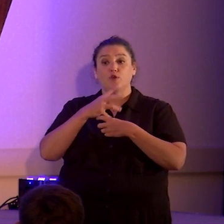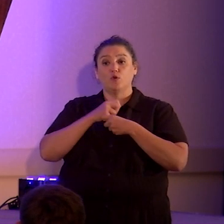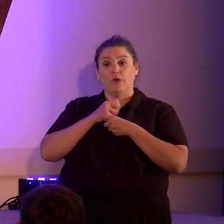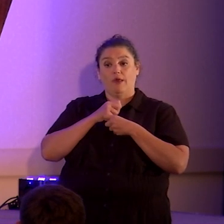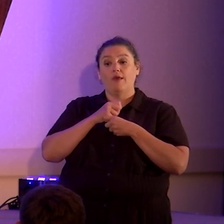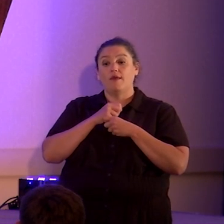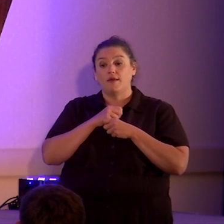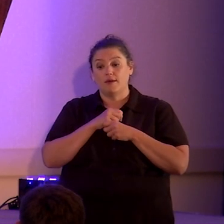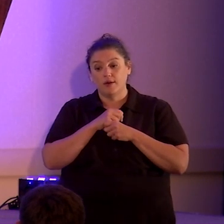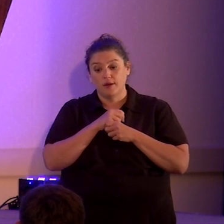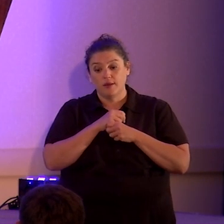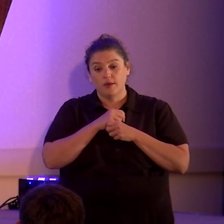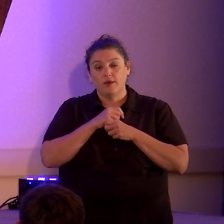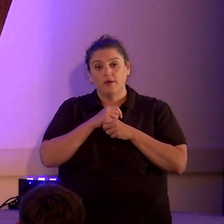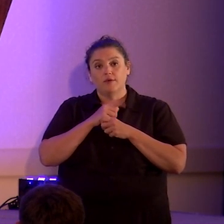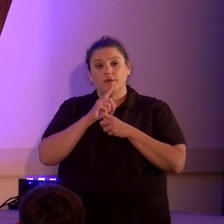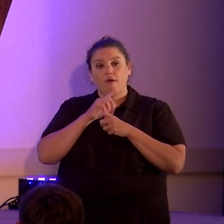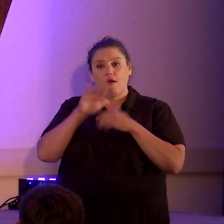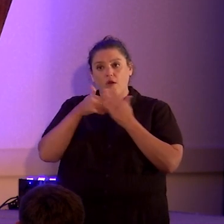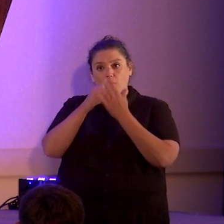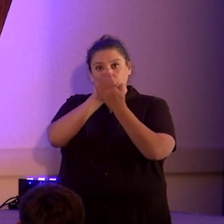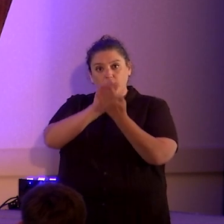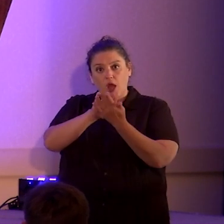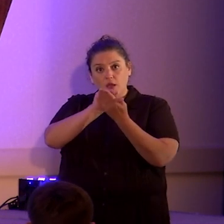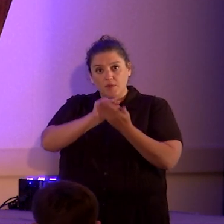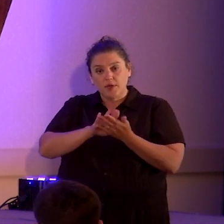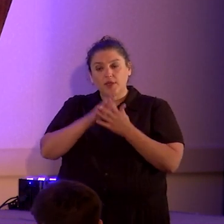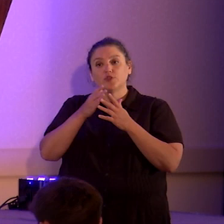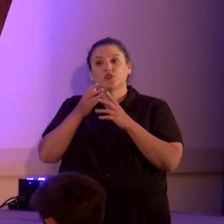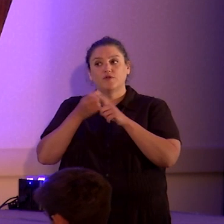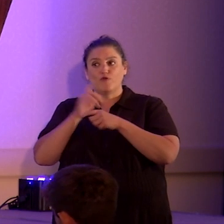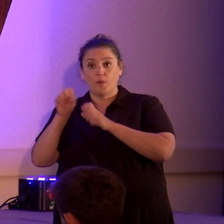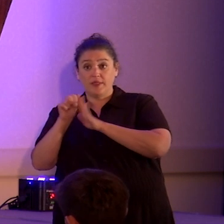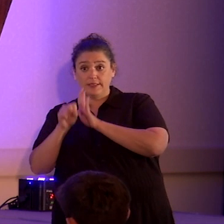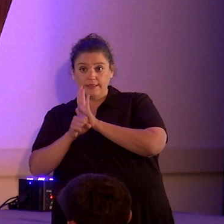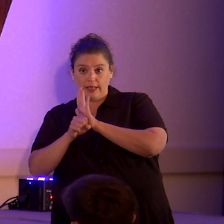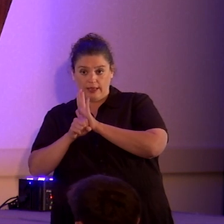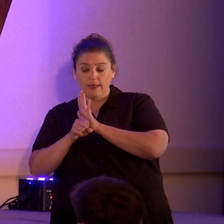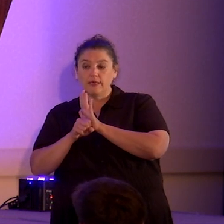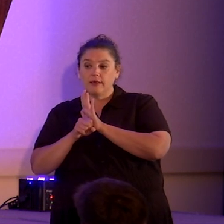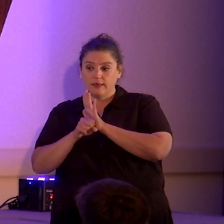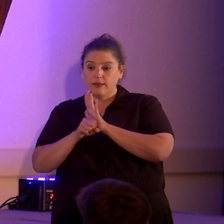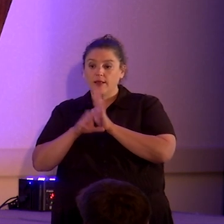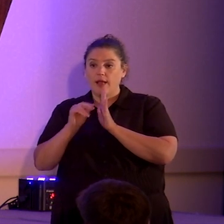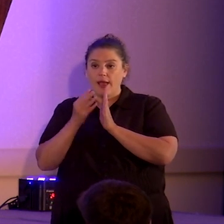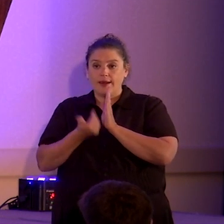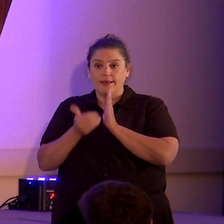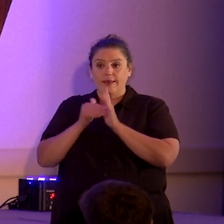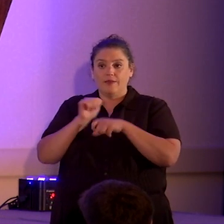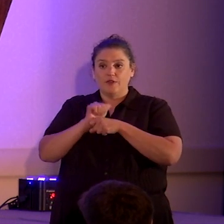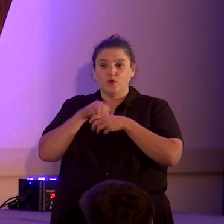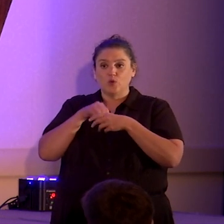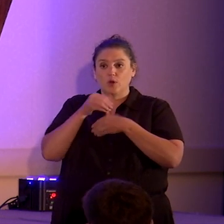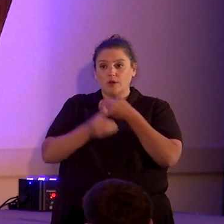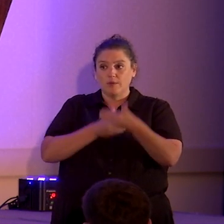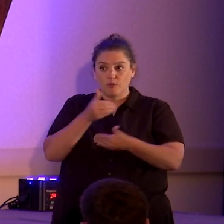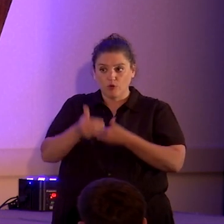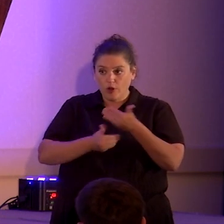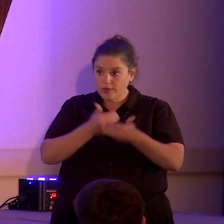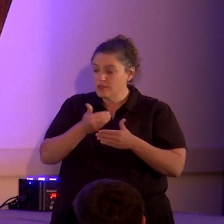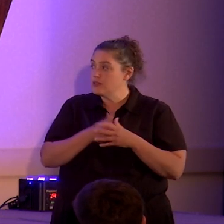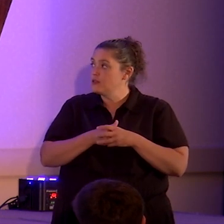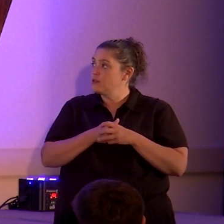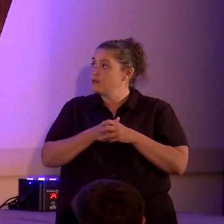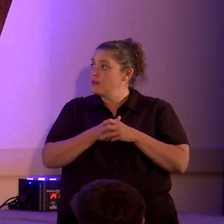documentation from the state. And, again, this is work in process. We have not commenced litigation yet, but